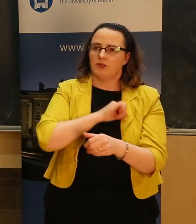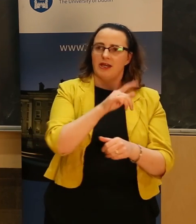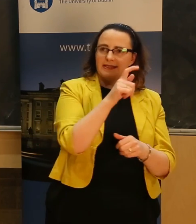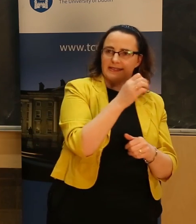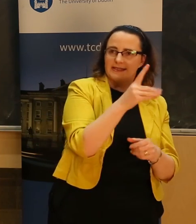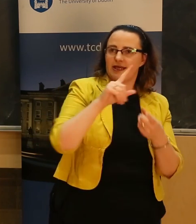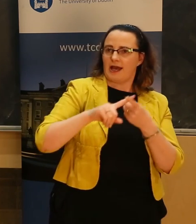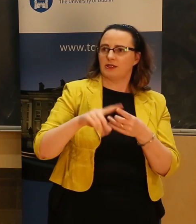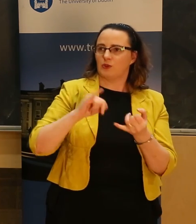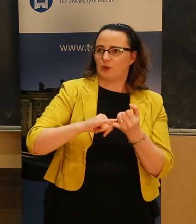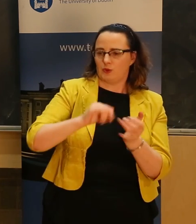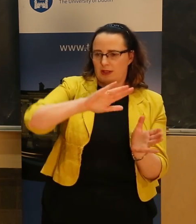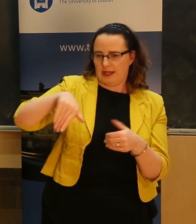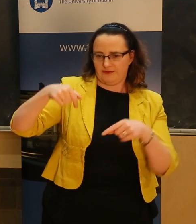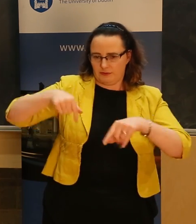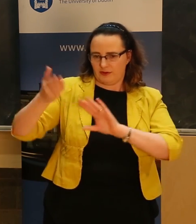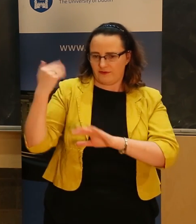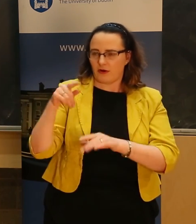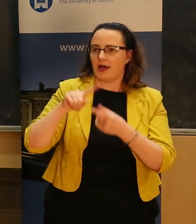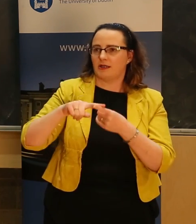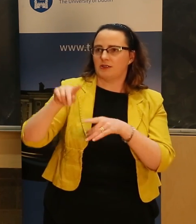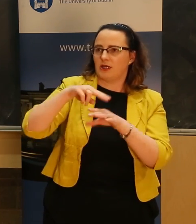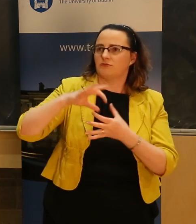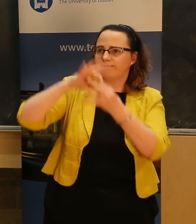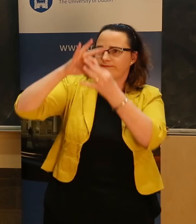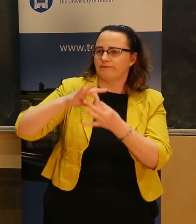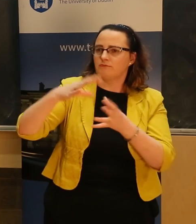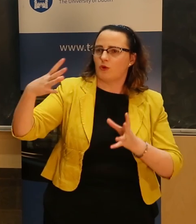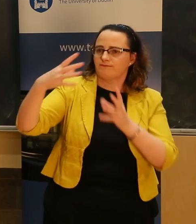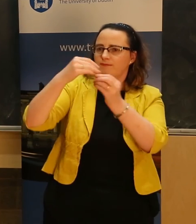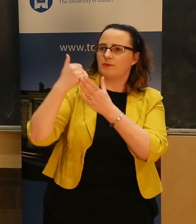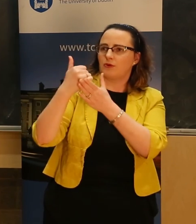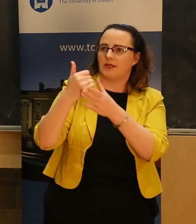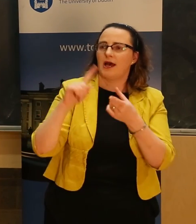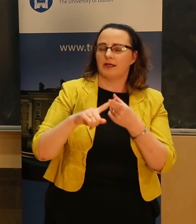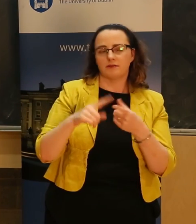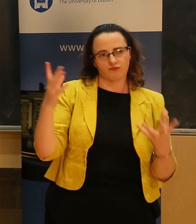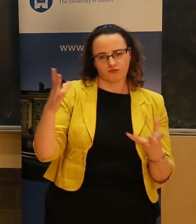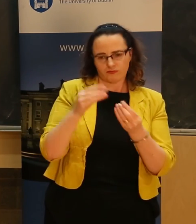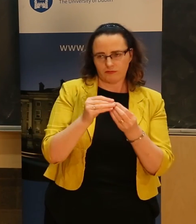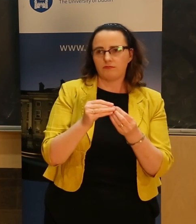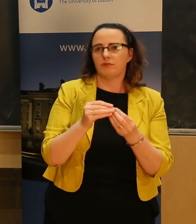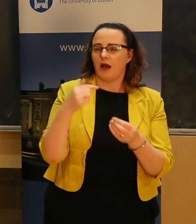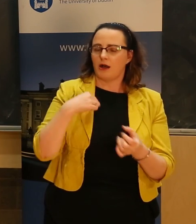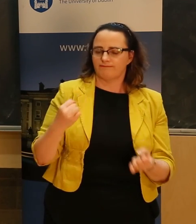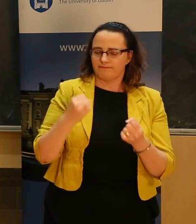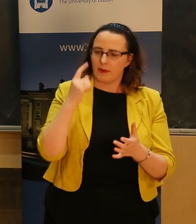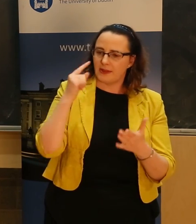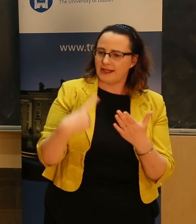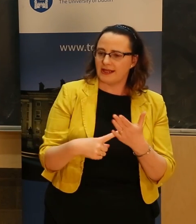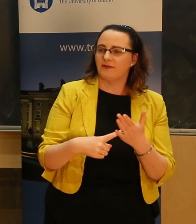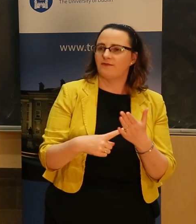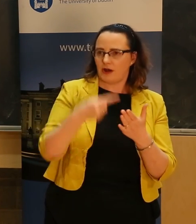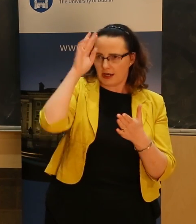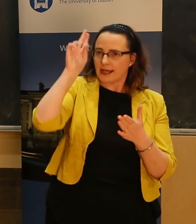graduates, both unionists and nationalists, in Northern Ireland? In conclusion, I believe that Ireland can become